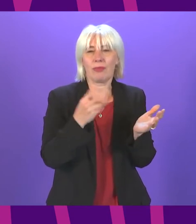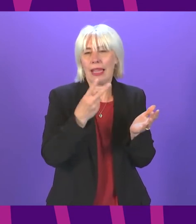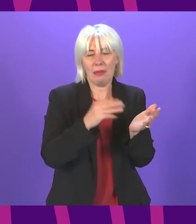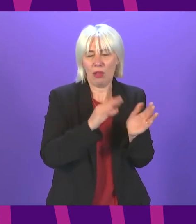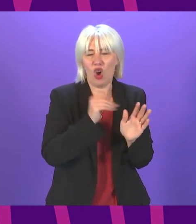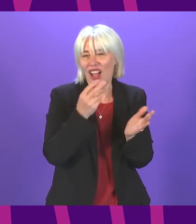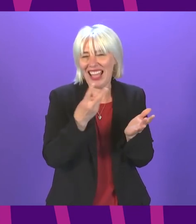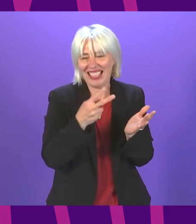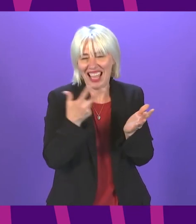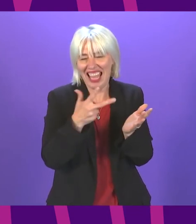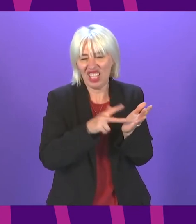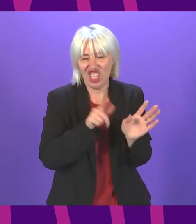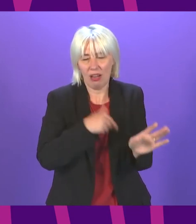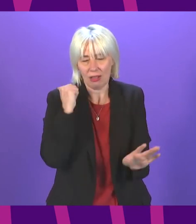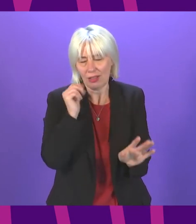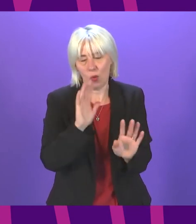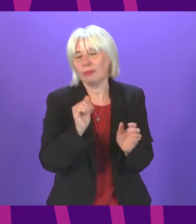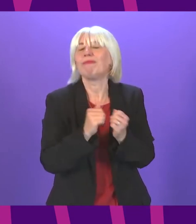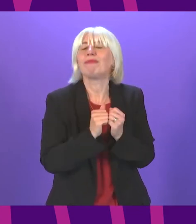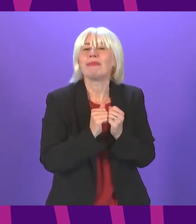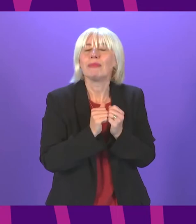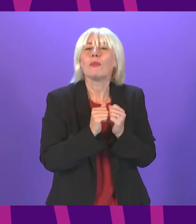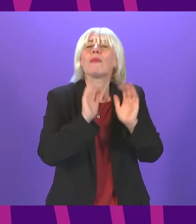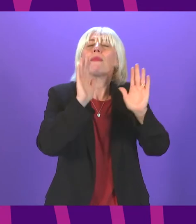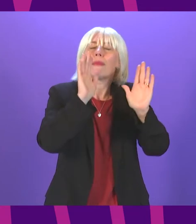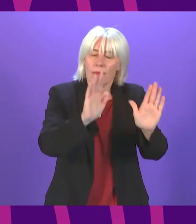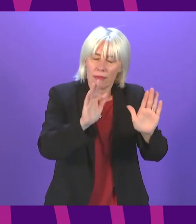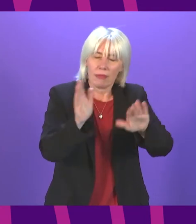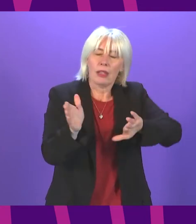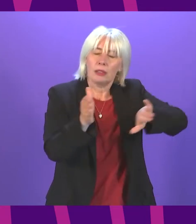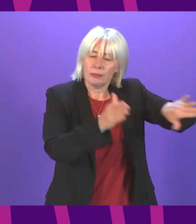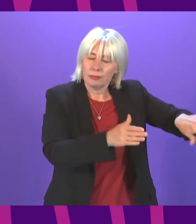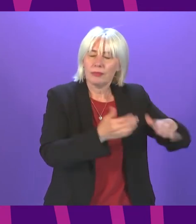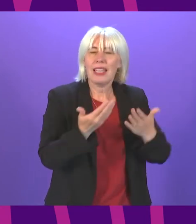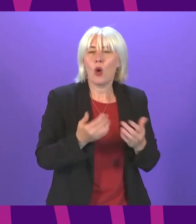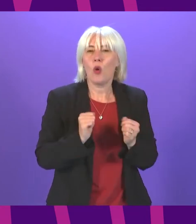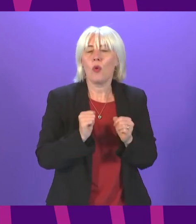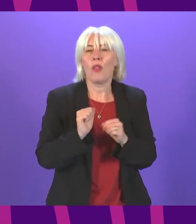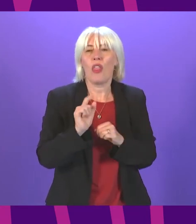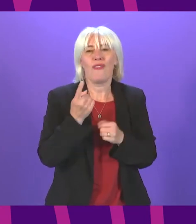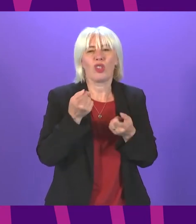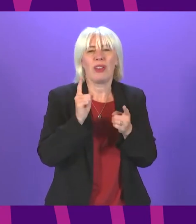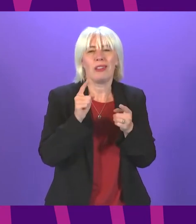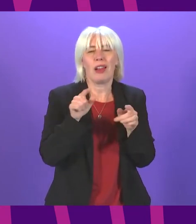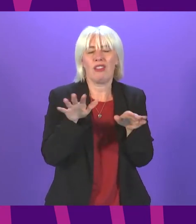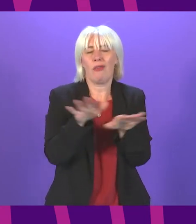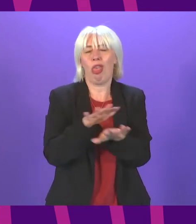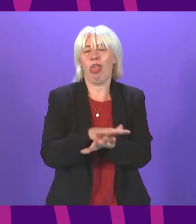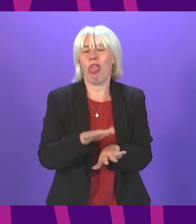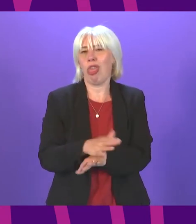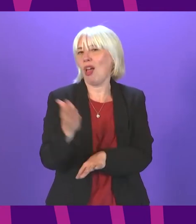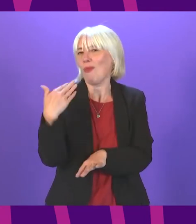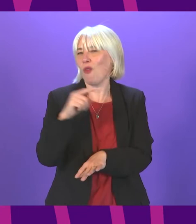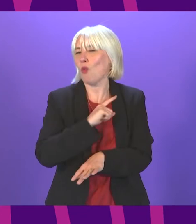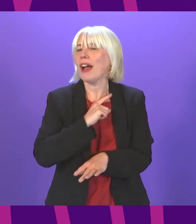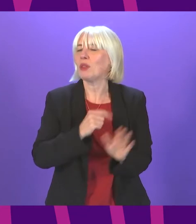months. I want to come on to an area that the First Minister glossed over, and it's not surprising